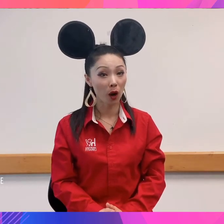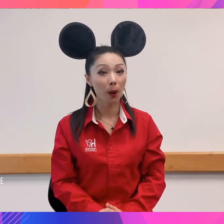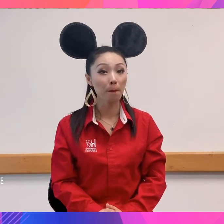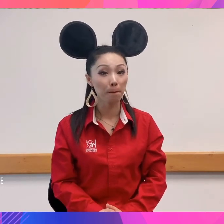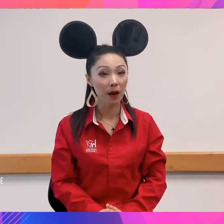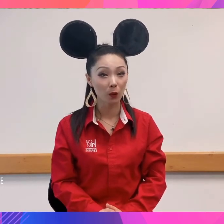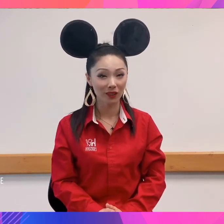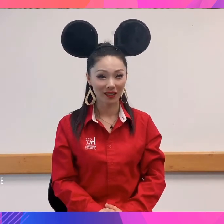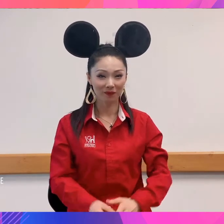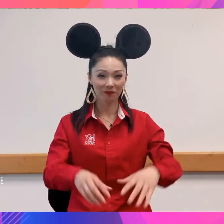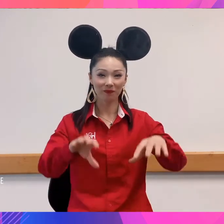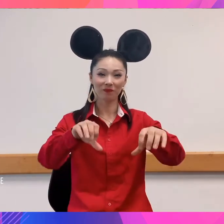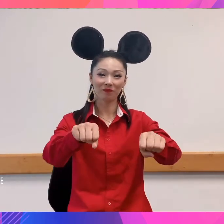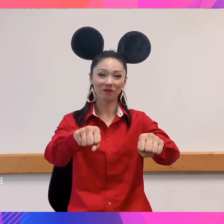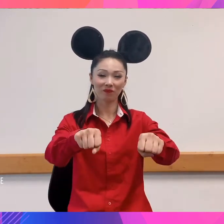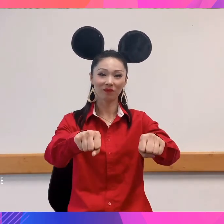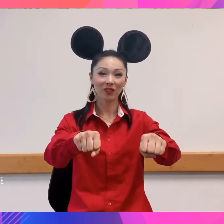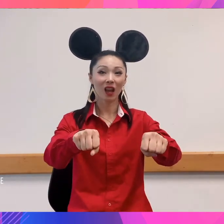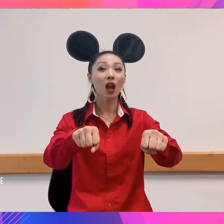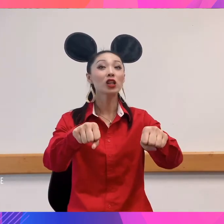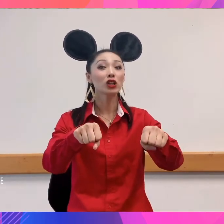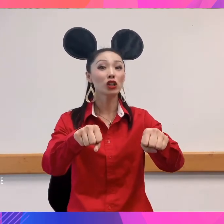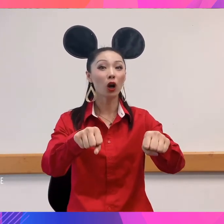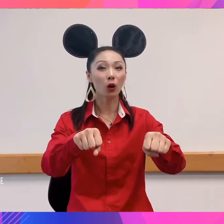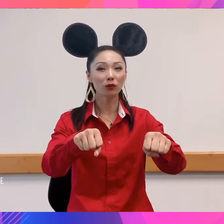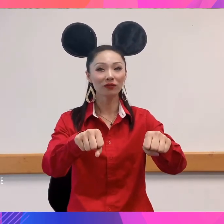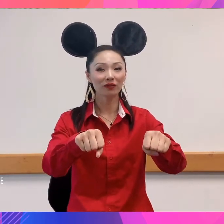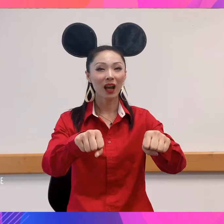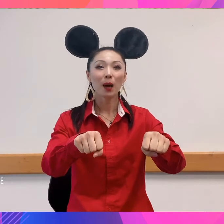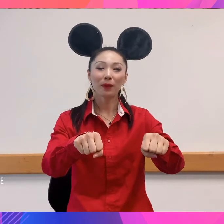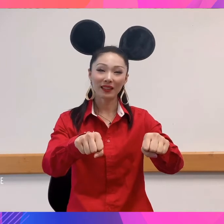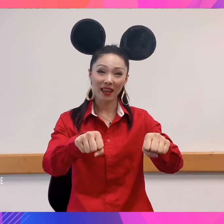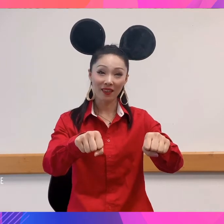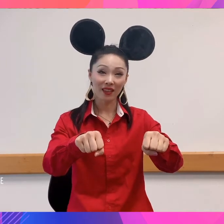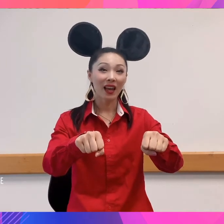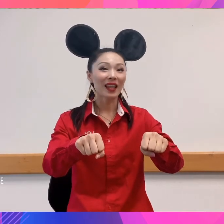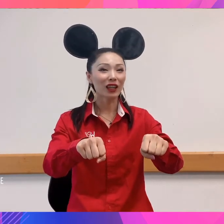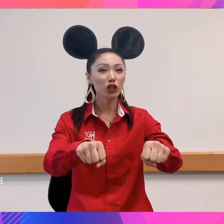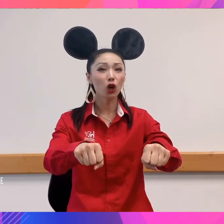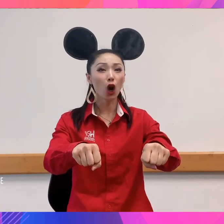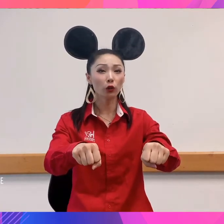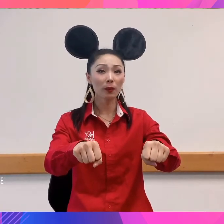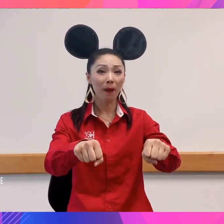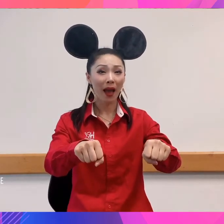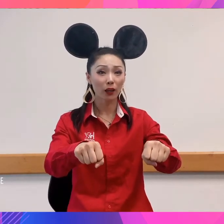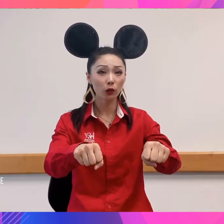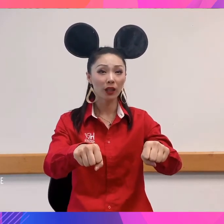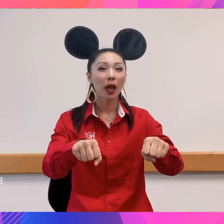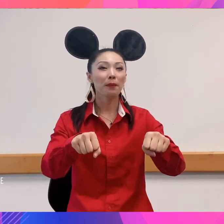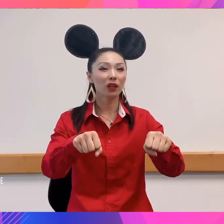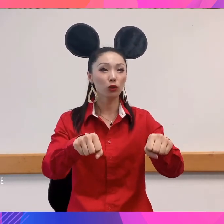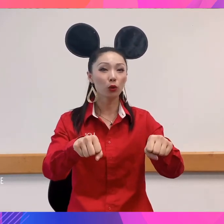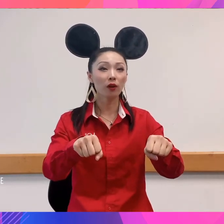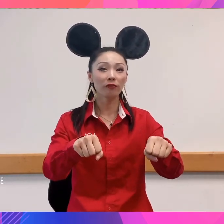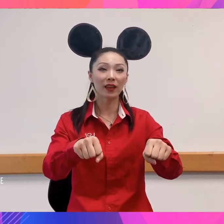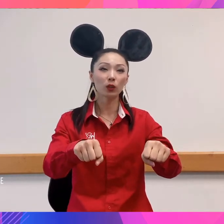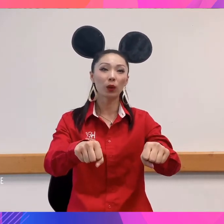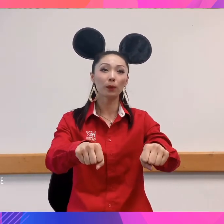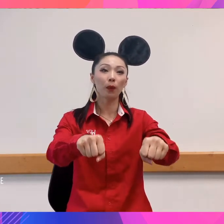boat. Row, pretend like you're holding paddles, make your face with both